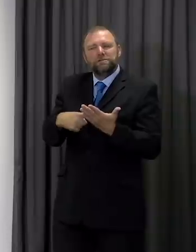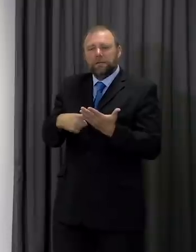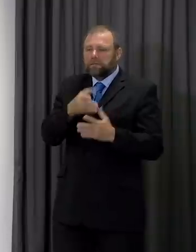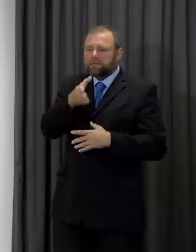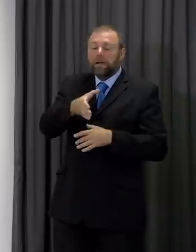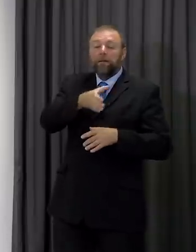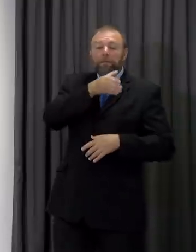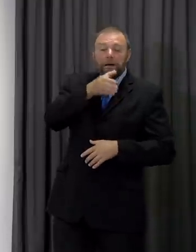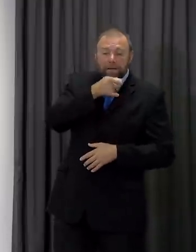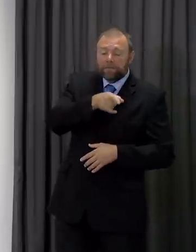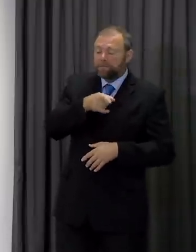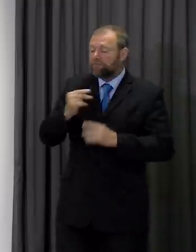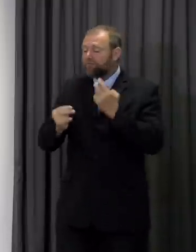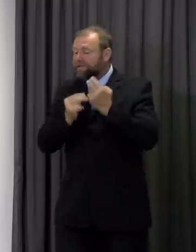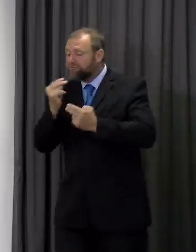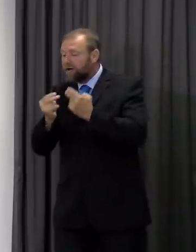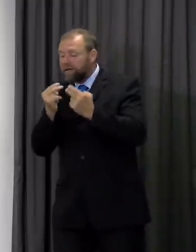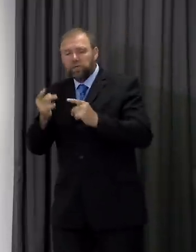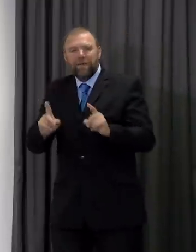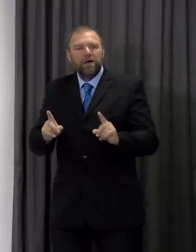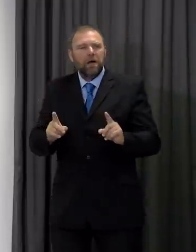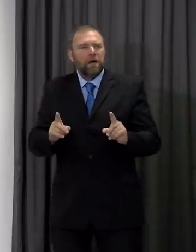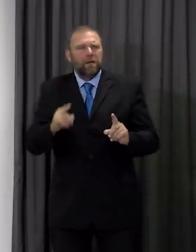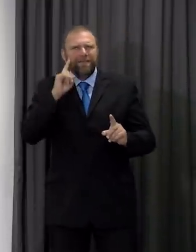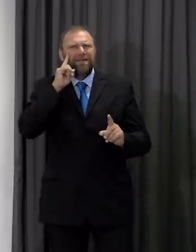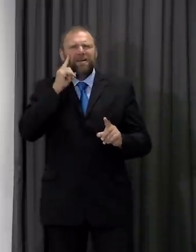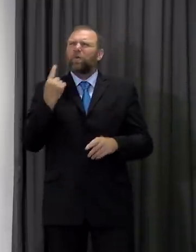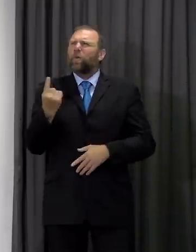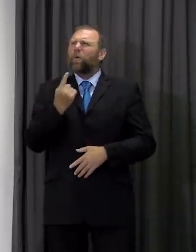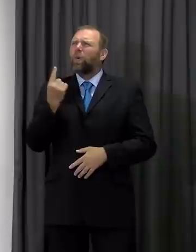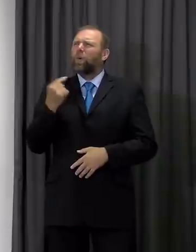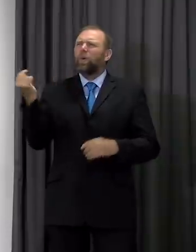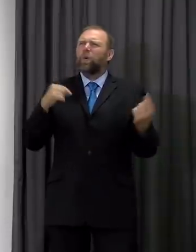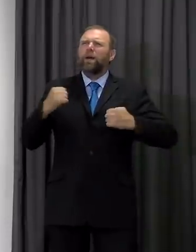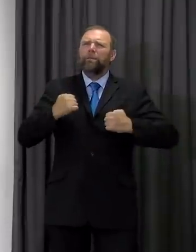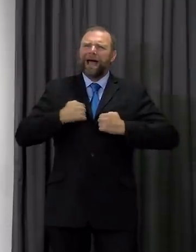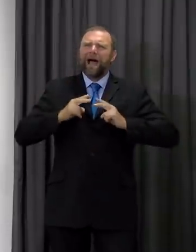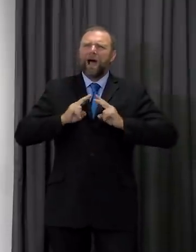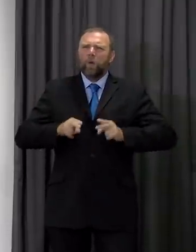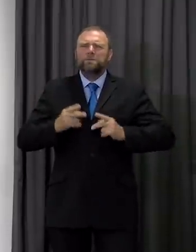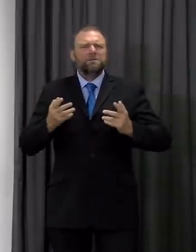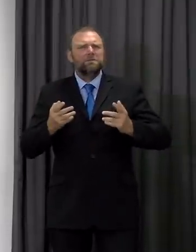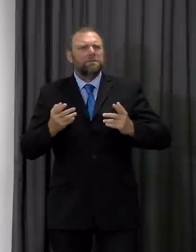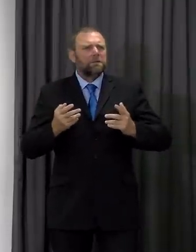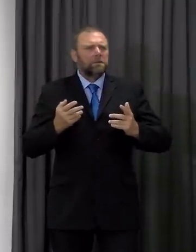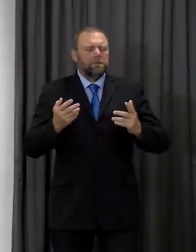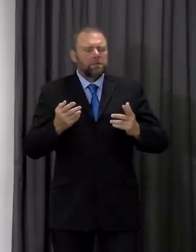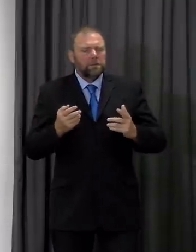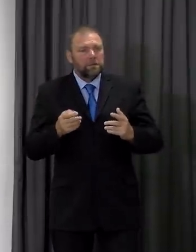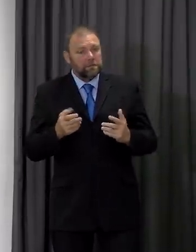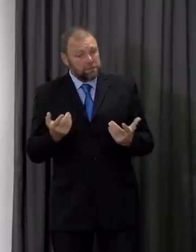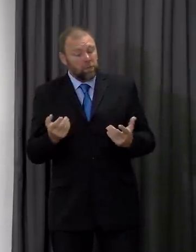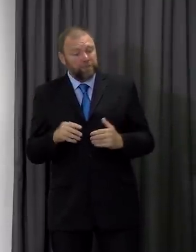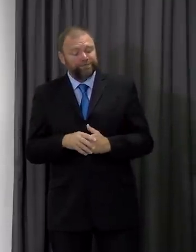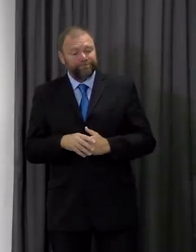places people need to make choices about who we're having within our own home where the most significant spread has taken place so there isn't